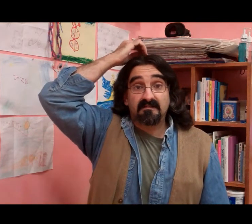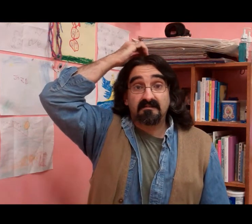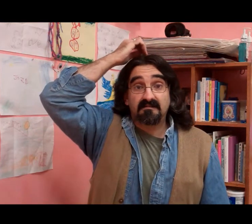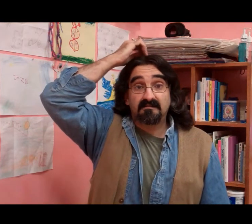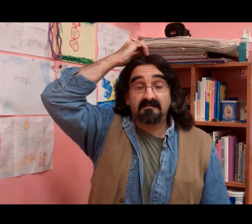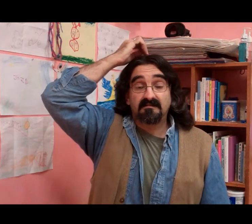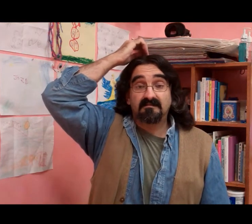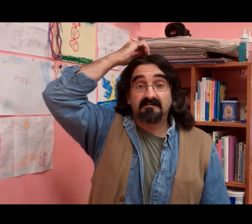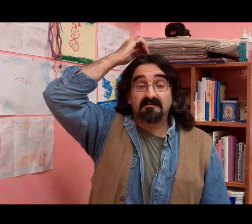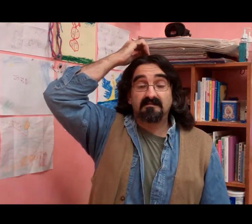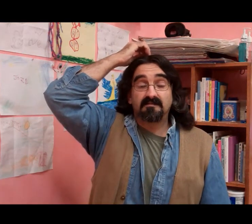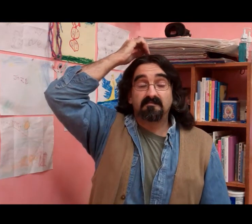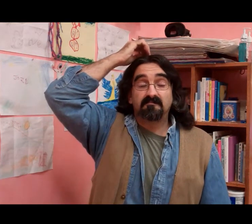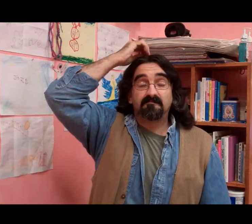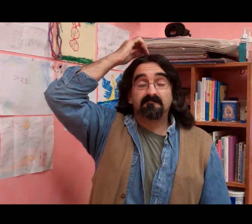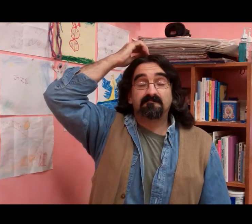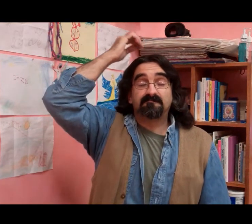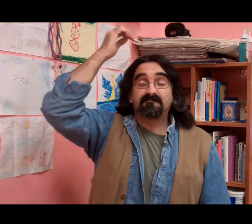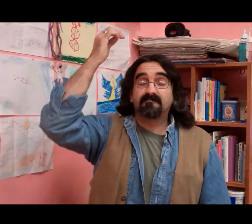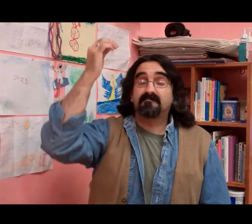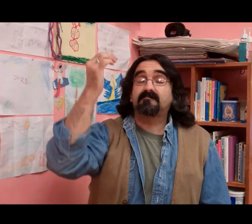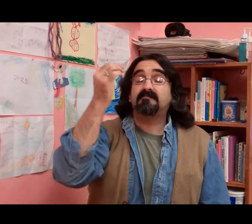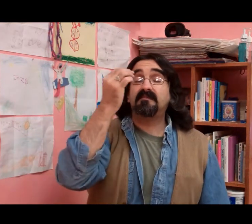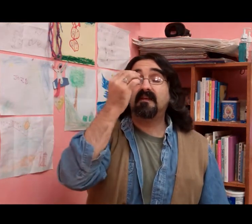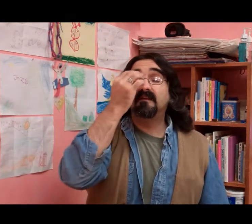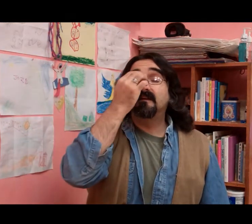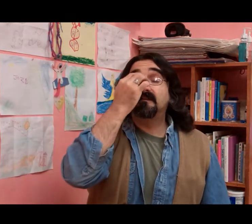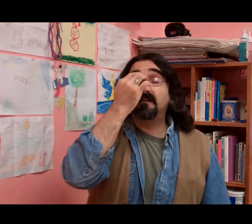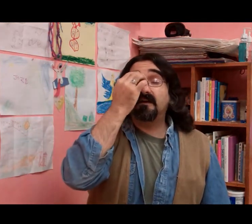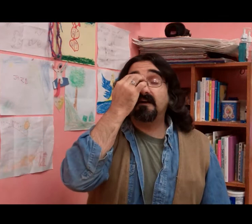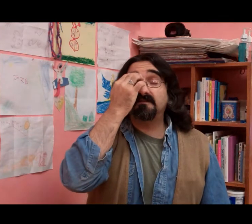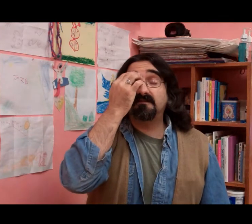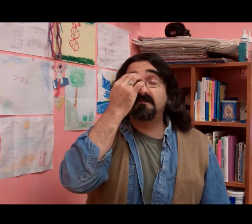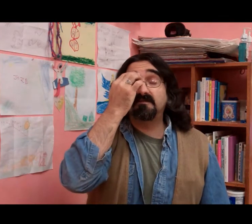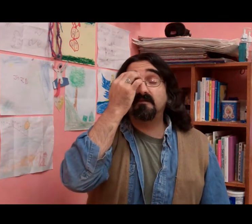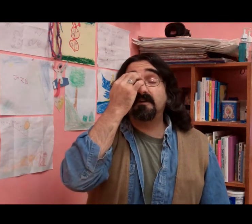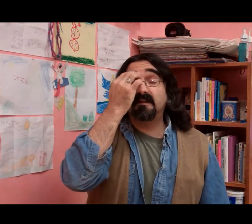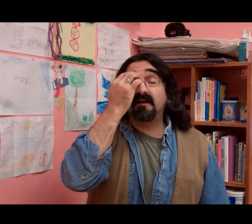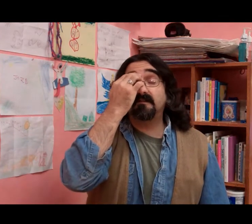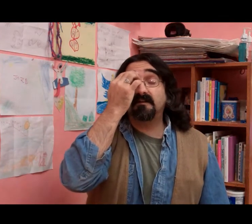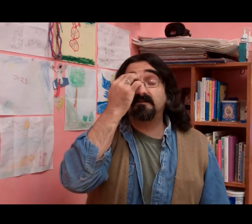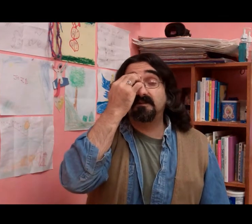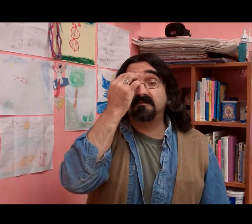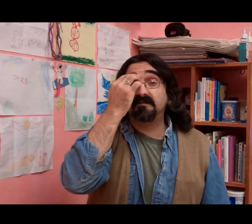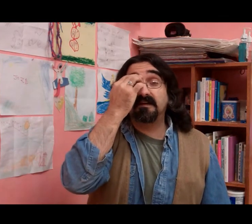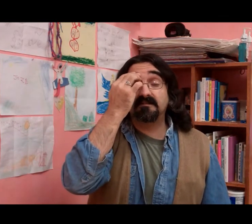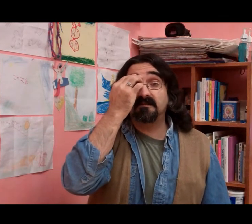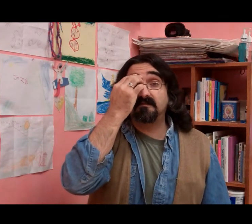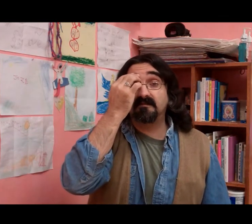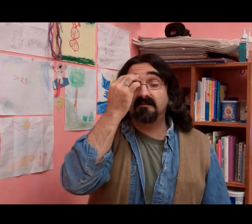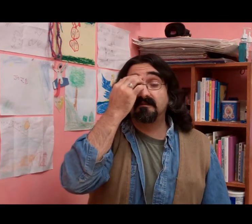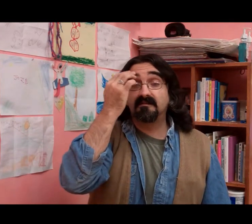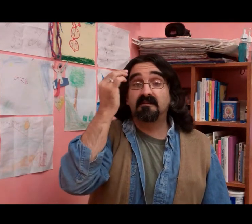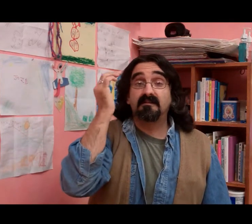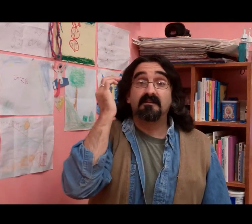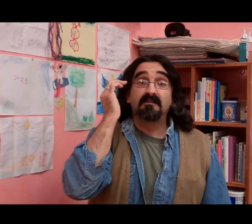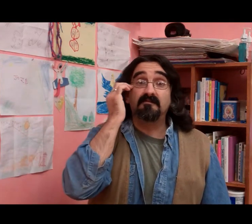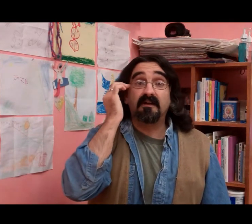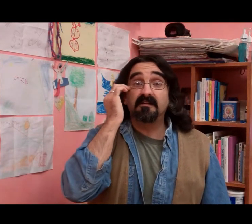today I choose to unlock that treasure and that secret to finding